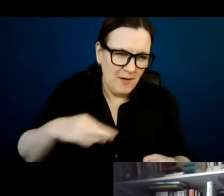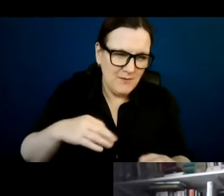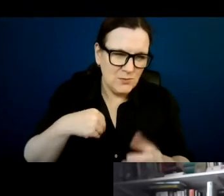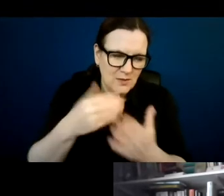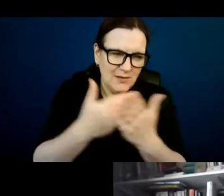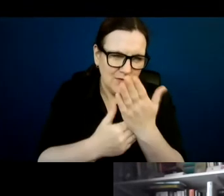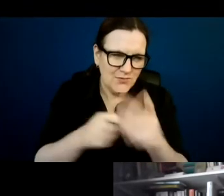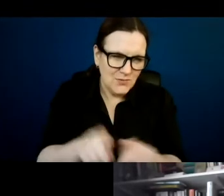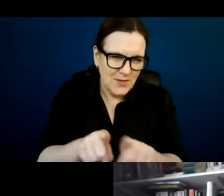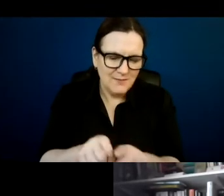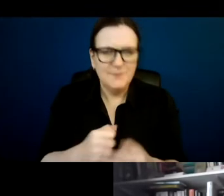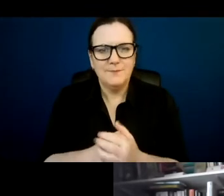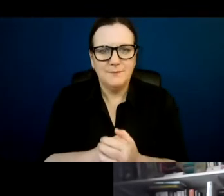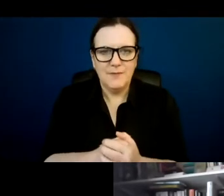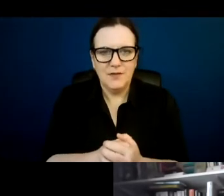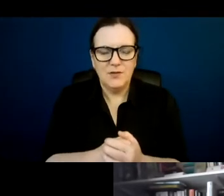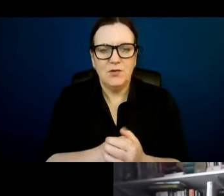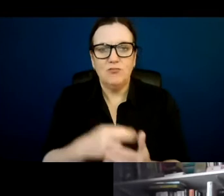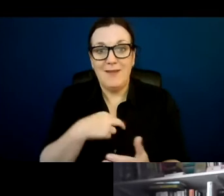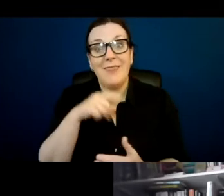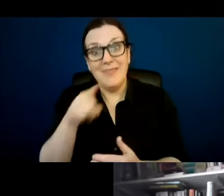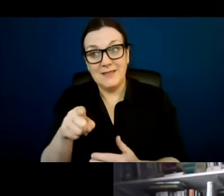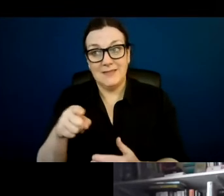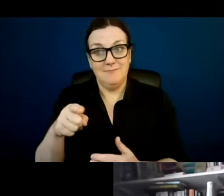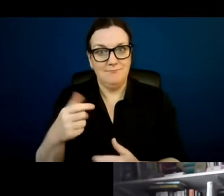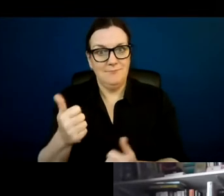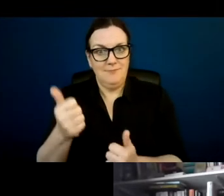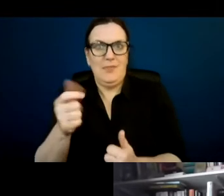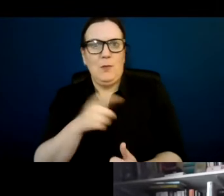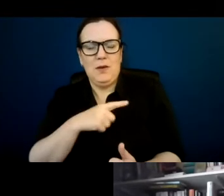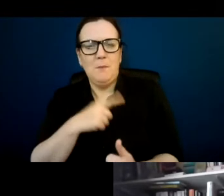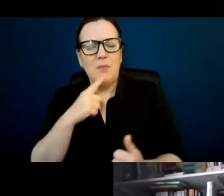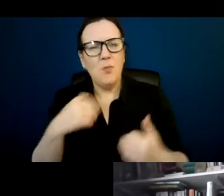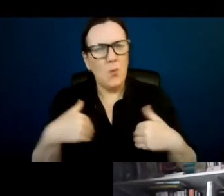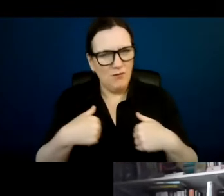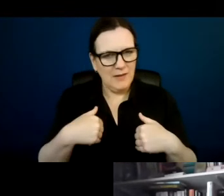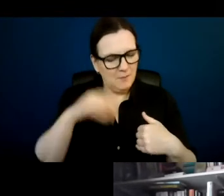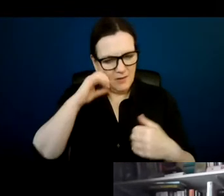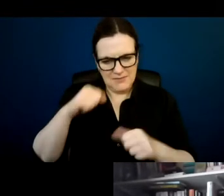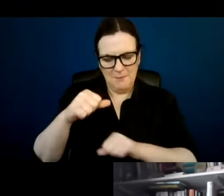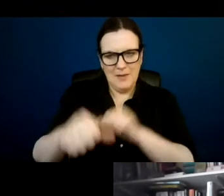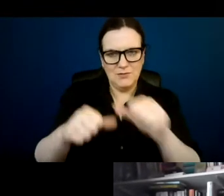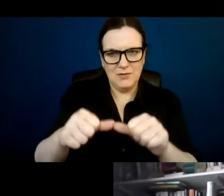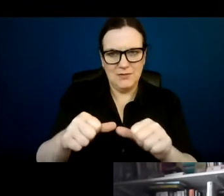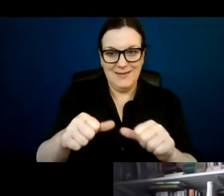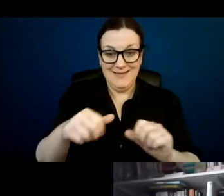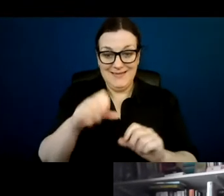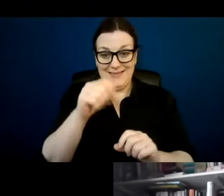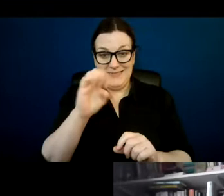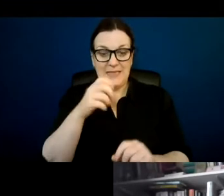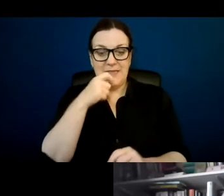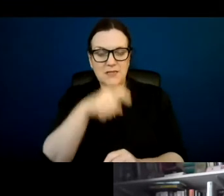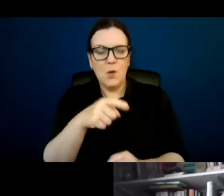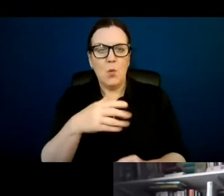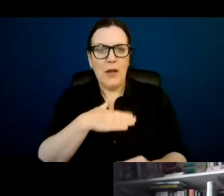That's the that's the prize. The worry is because the pattern generally is the state looks at a situation, says this is what we'd like to